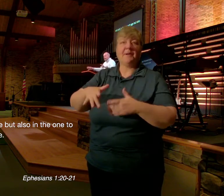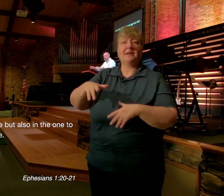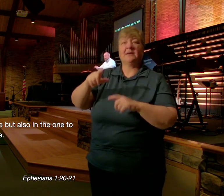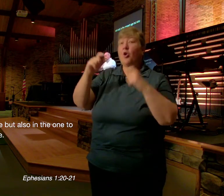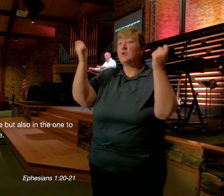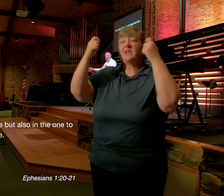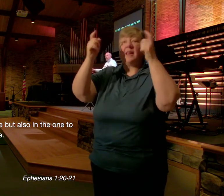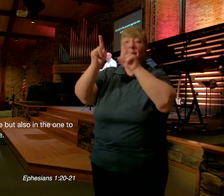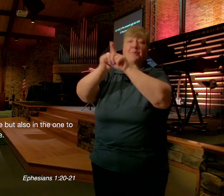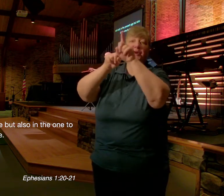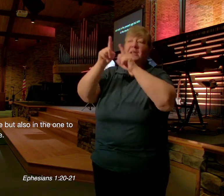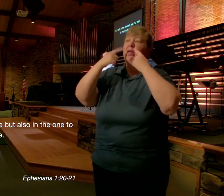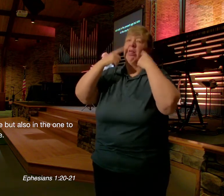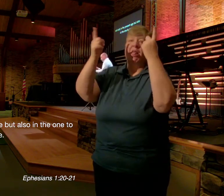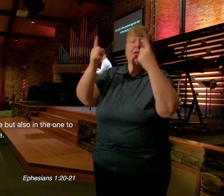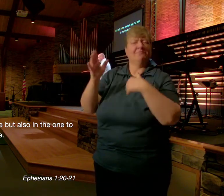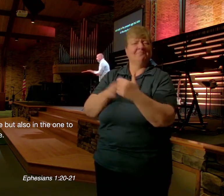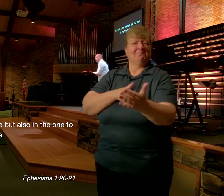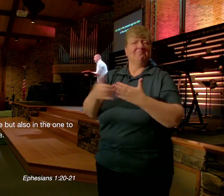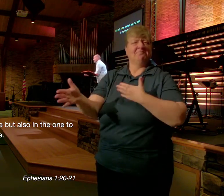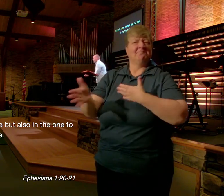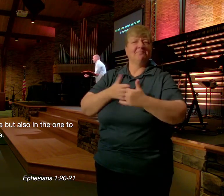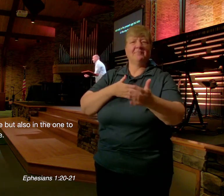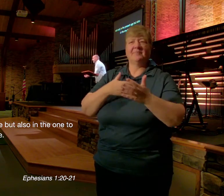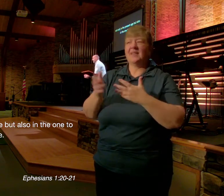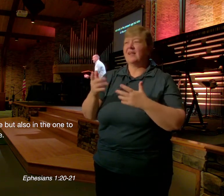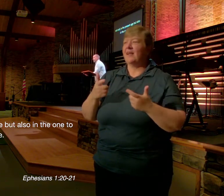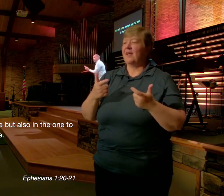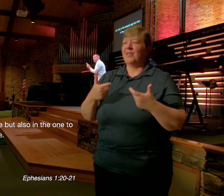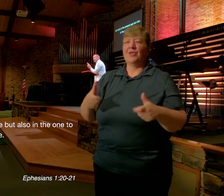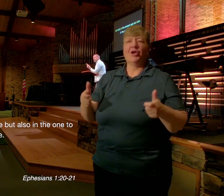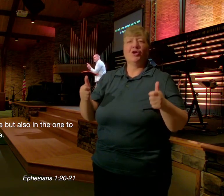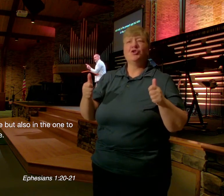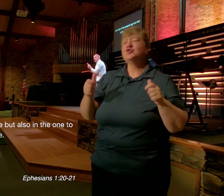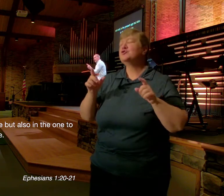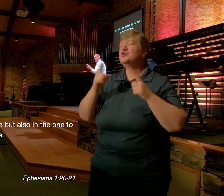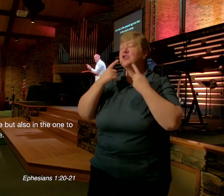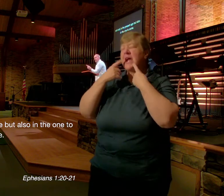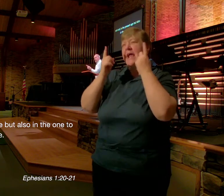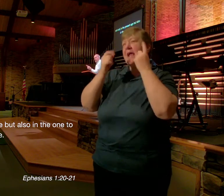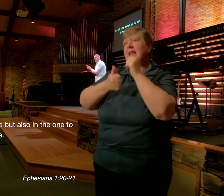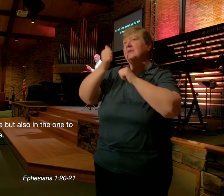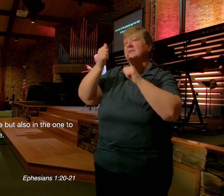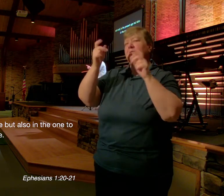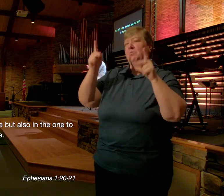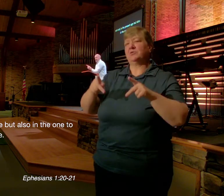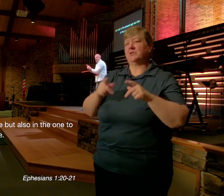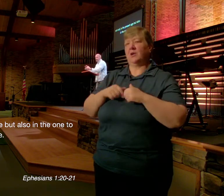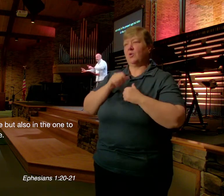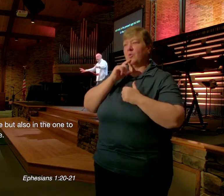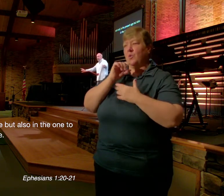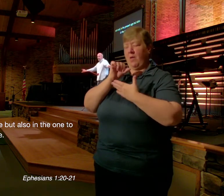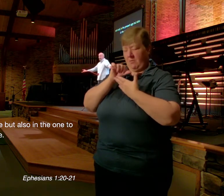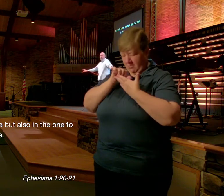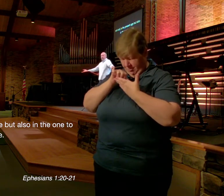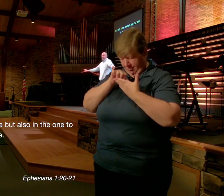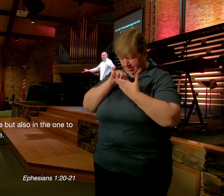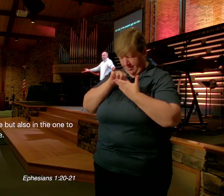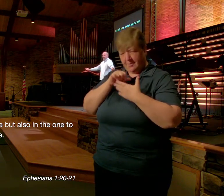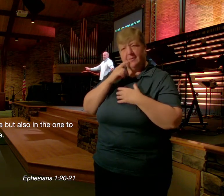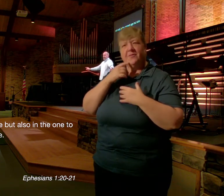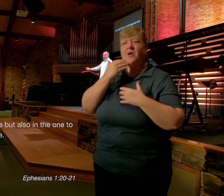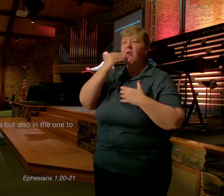Greatest Of All People Will Not Lift Their Head One Inch Higher Off The Ground Than Every Other Person